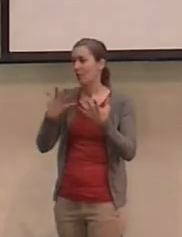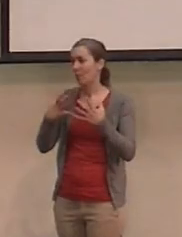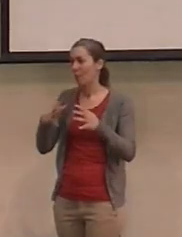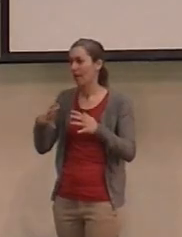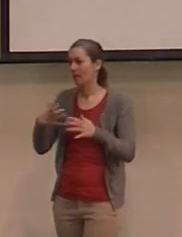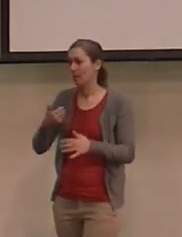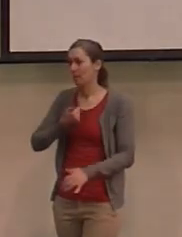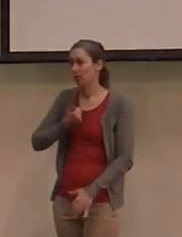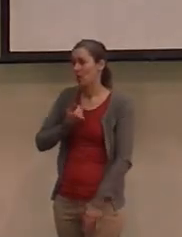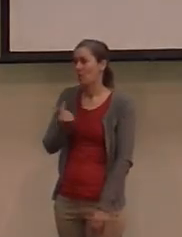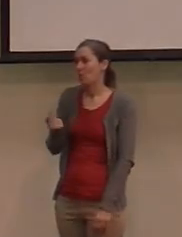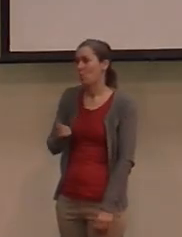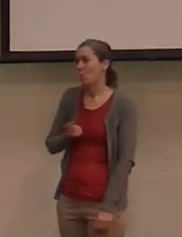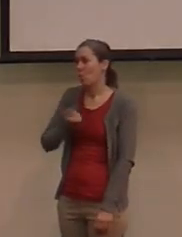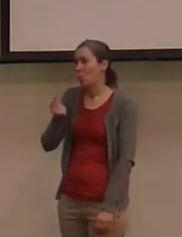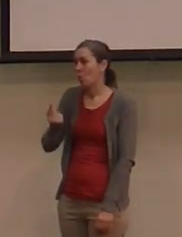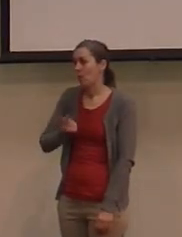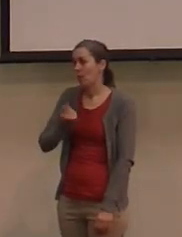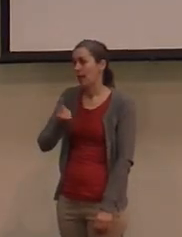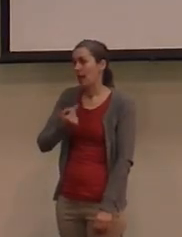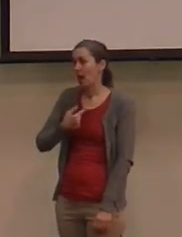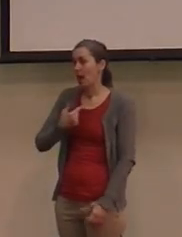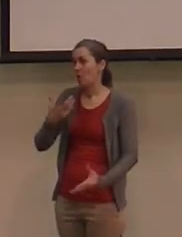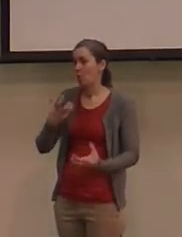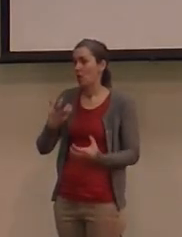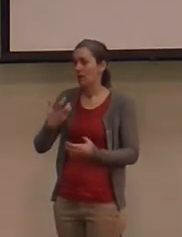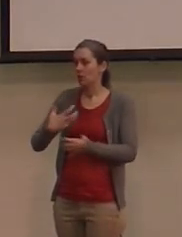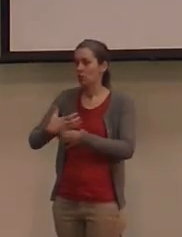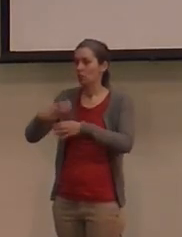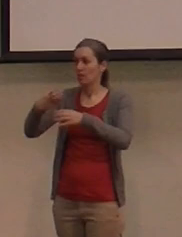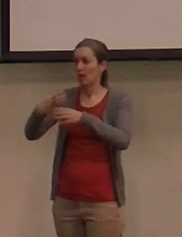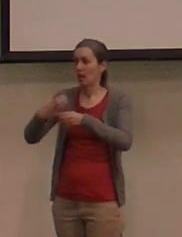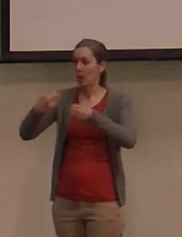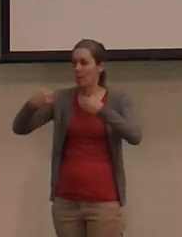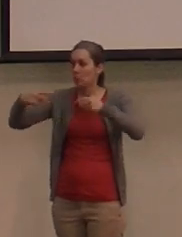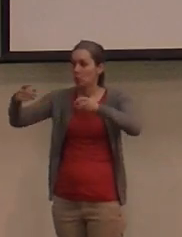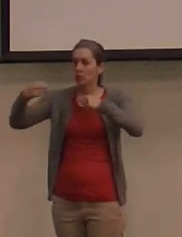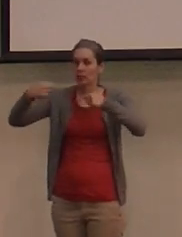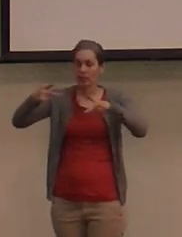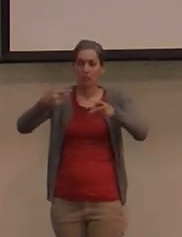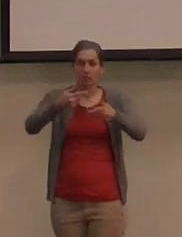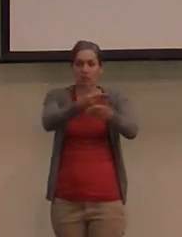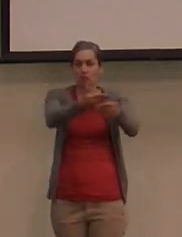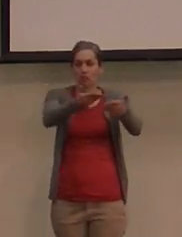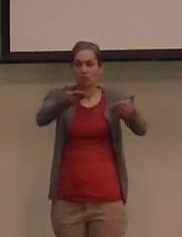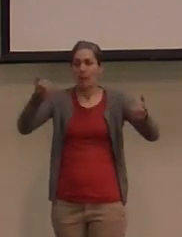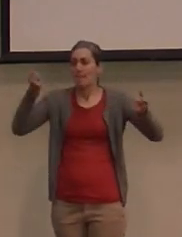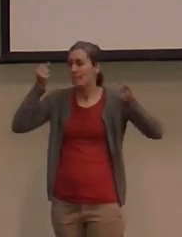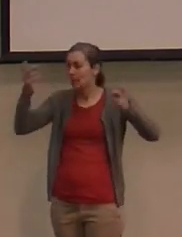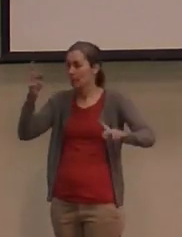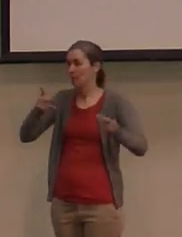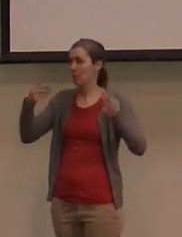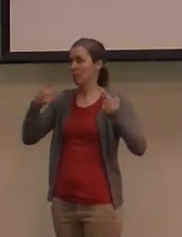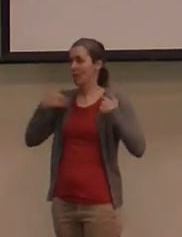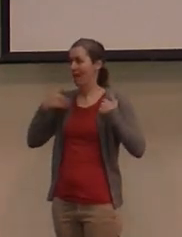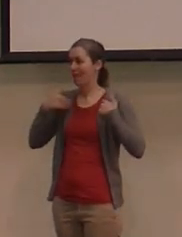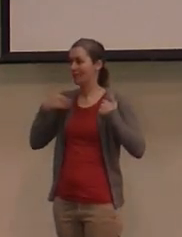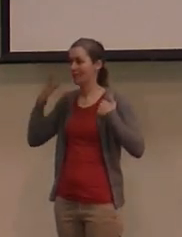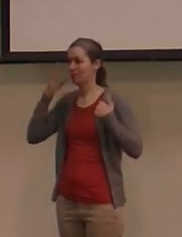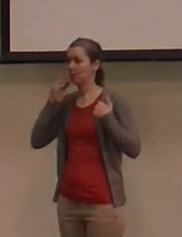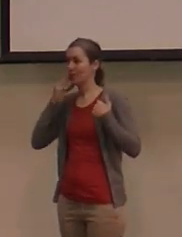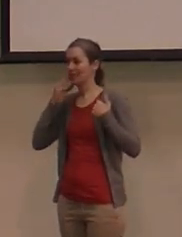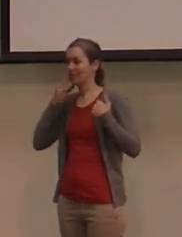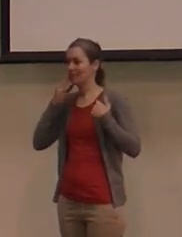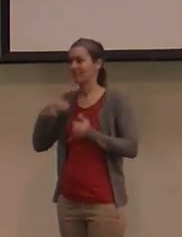us. I want to create an opportunity for as many people to have the same experience that I had as possible.